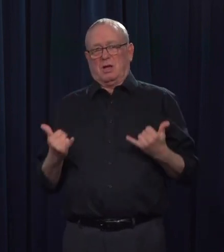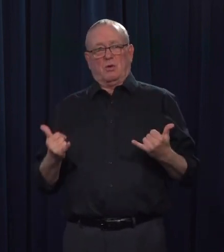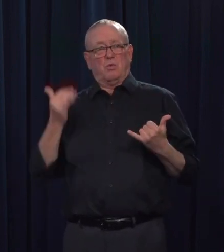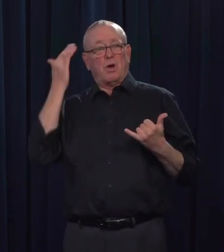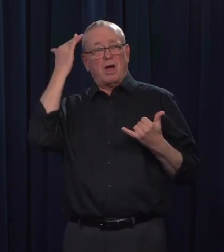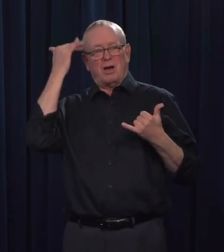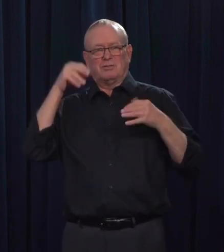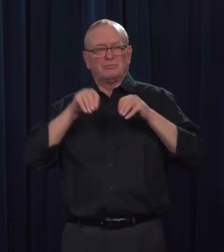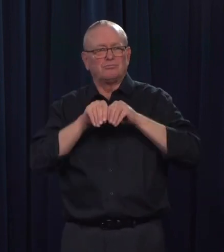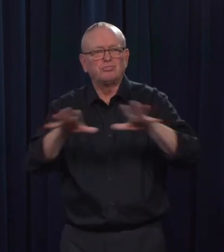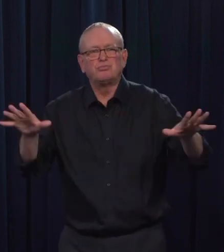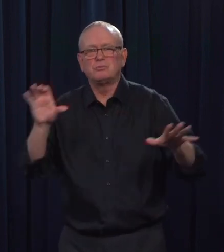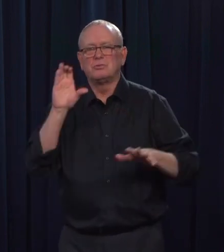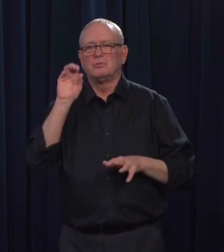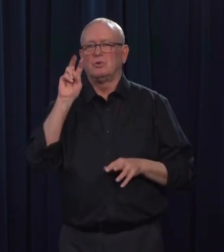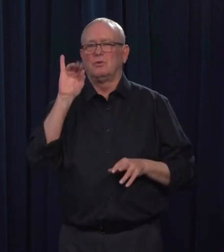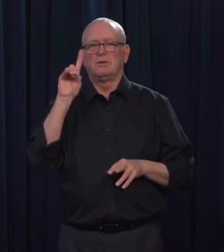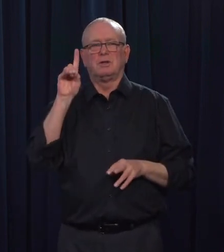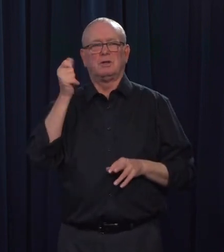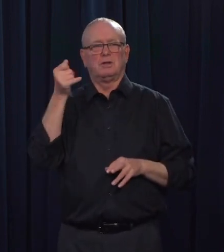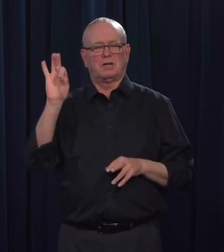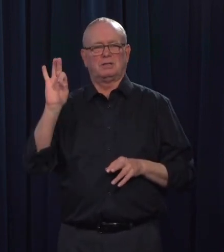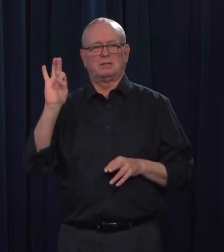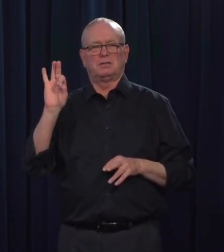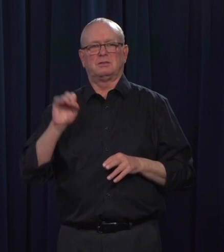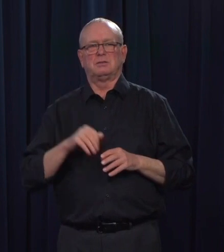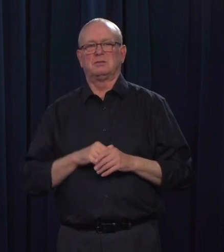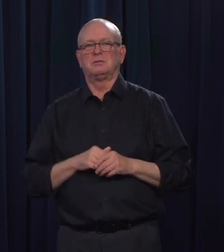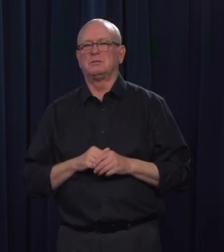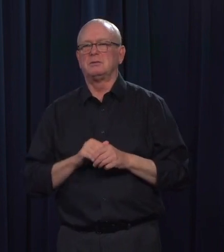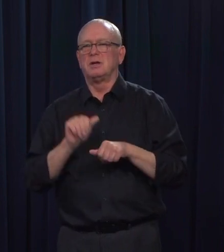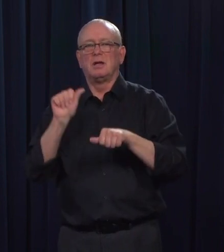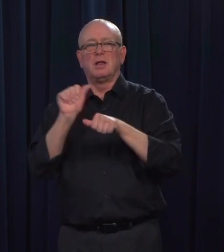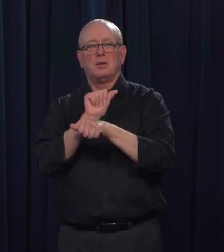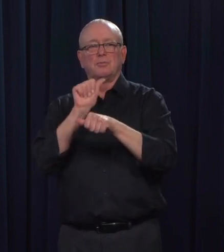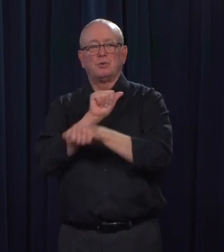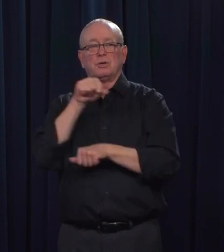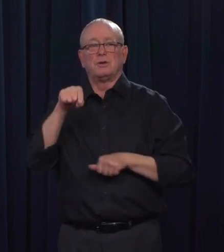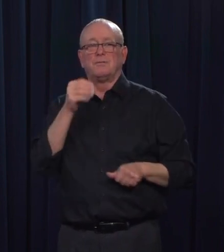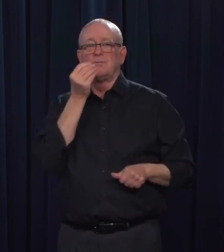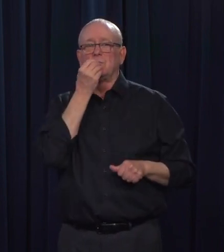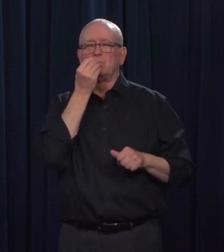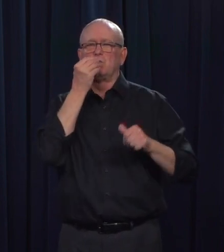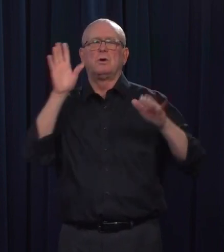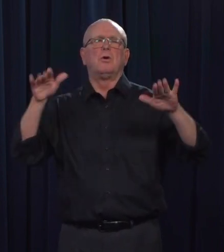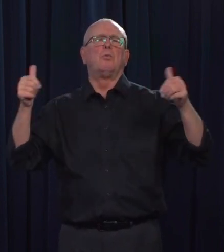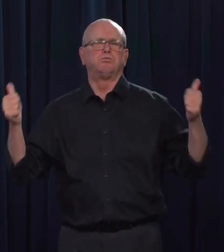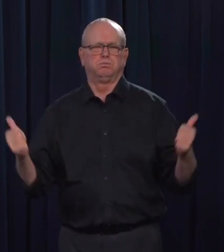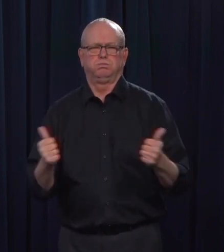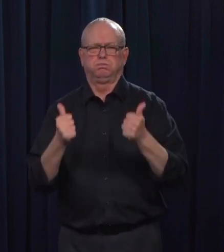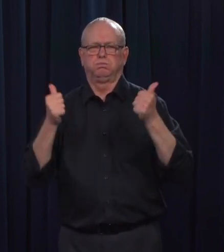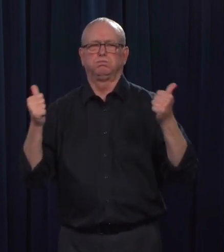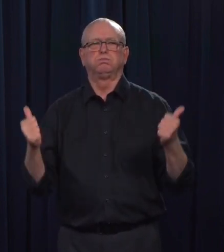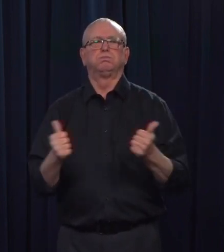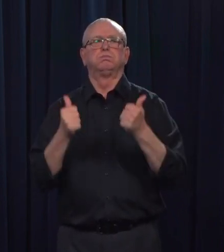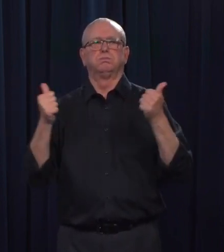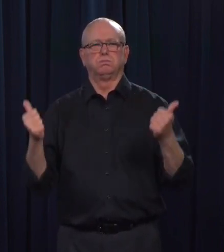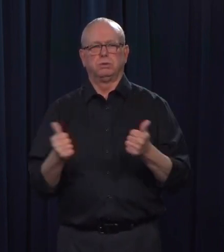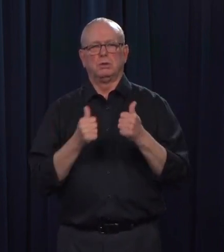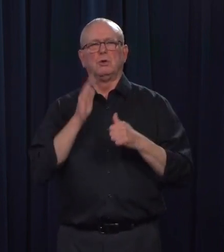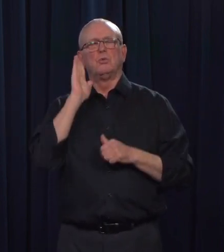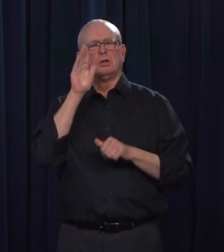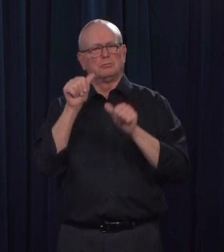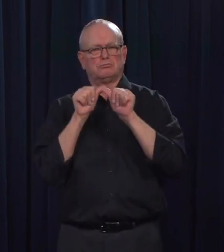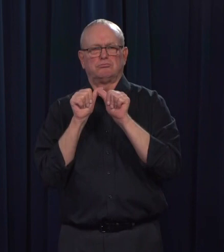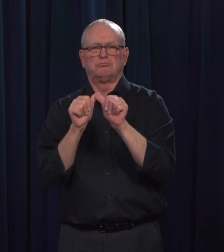Alberta's food supply is well established and it will maintain. Alberta's food production and distribution systems are diverse